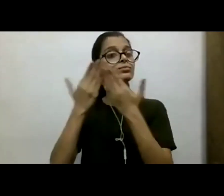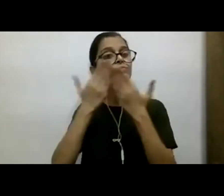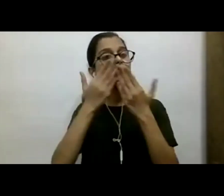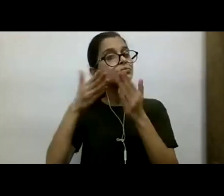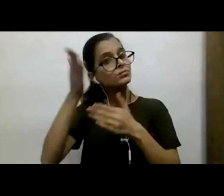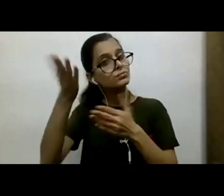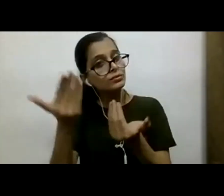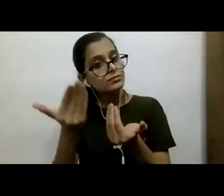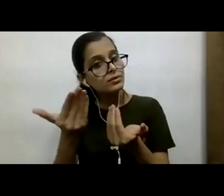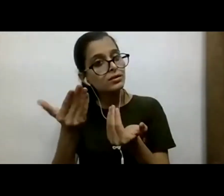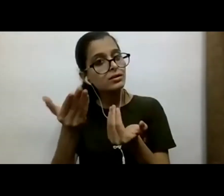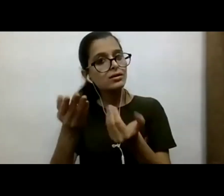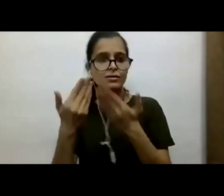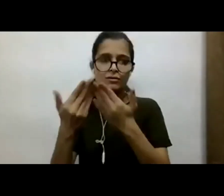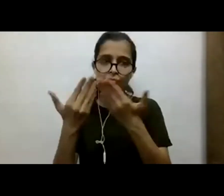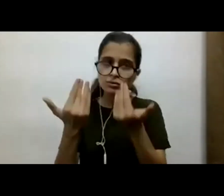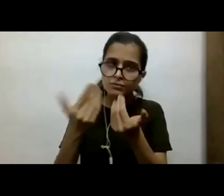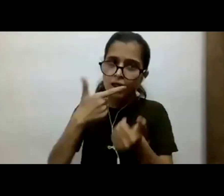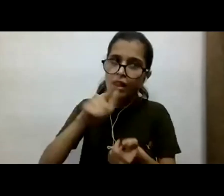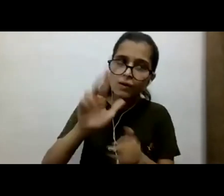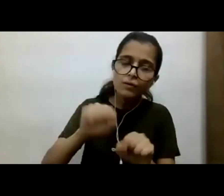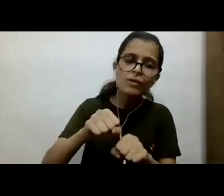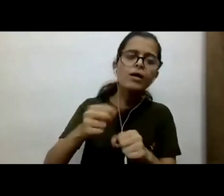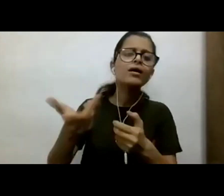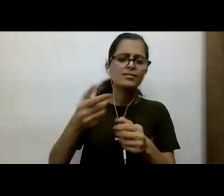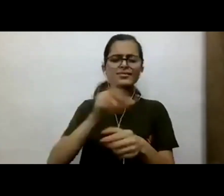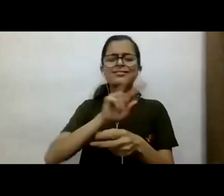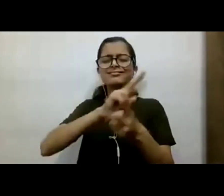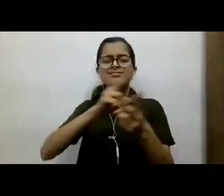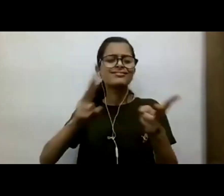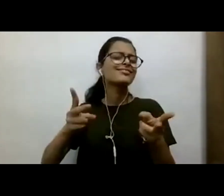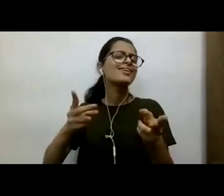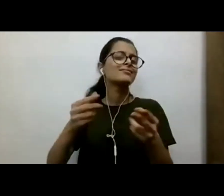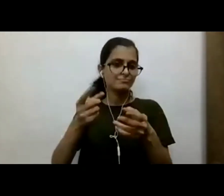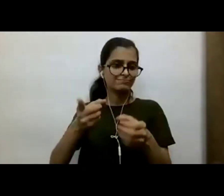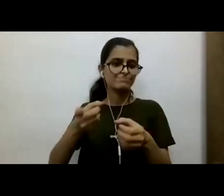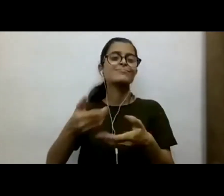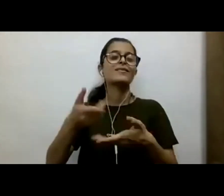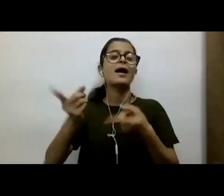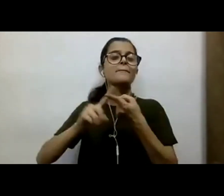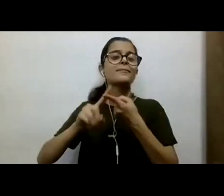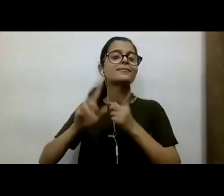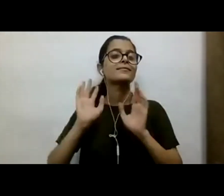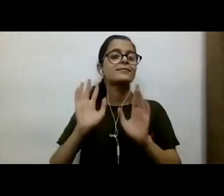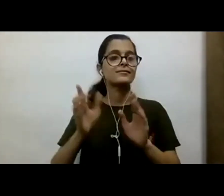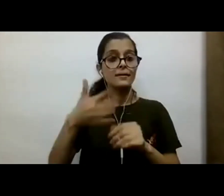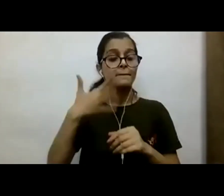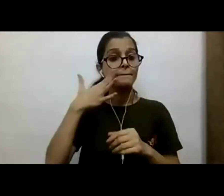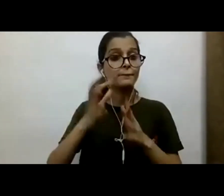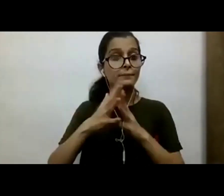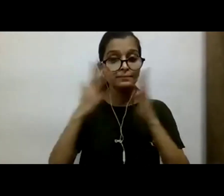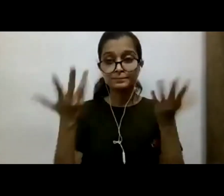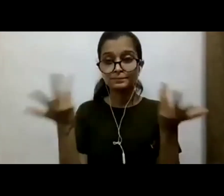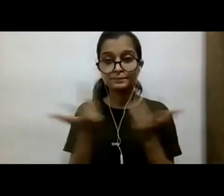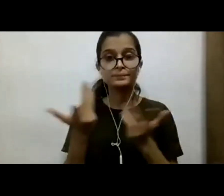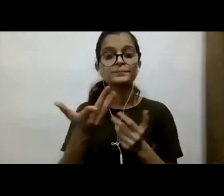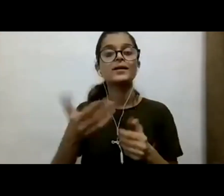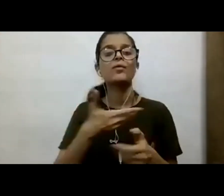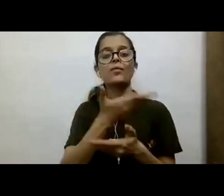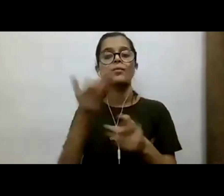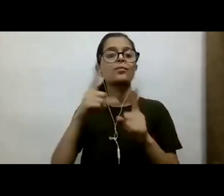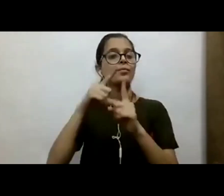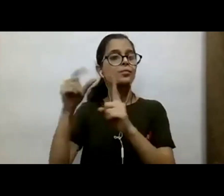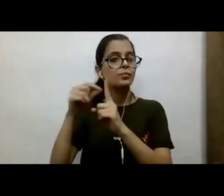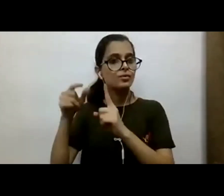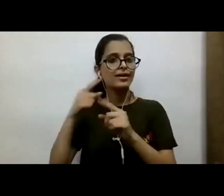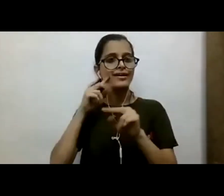So, children would take such messages and teachers would take. So, these are the things that happened. And most importantly, one thing which we did is we partnered